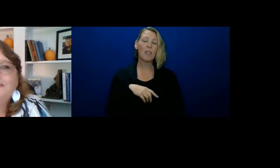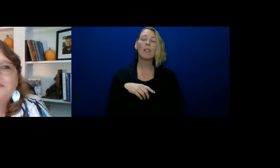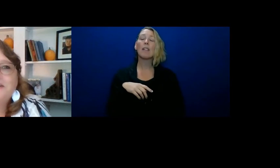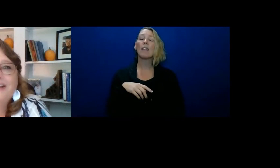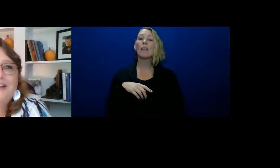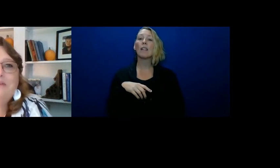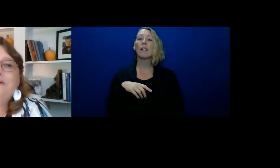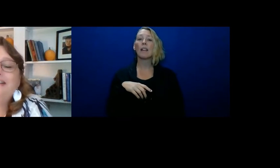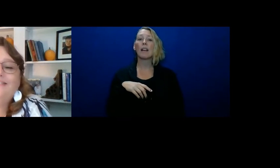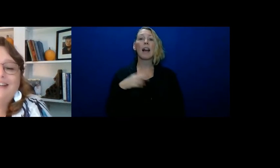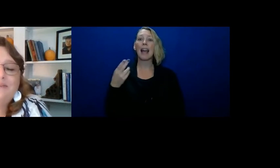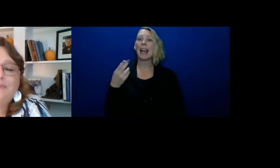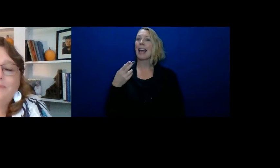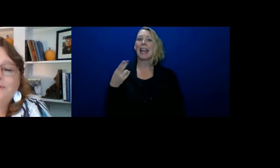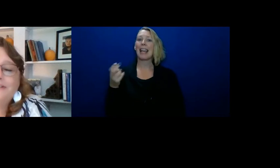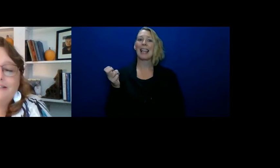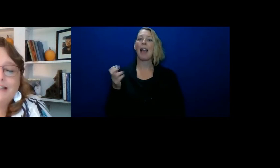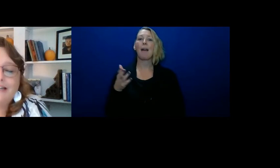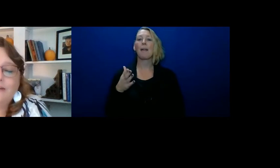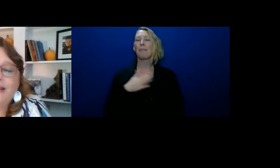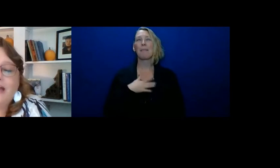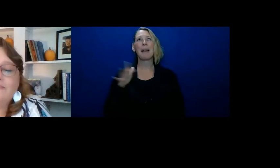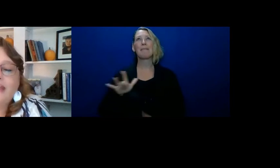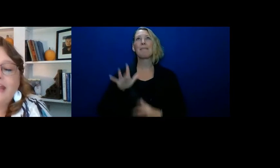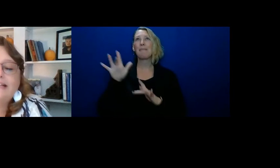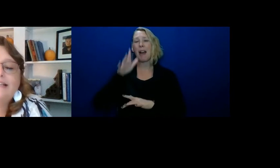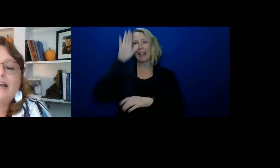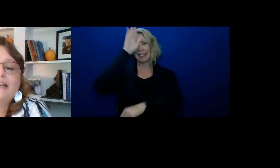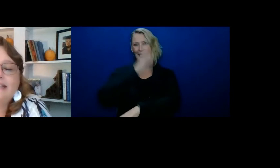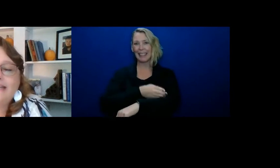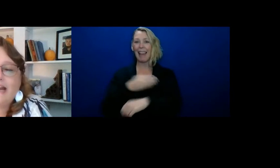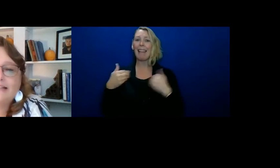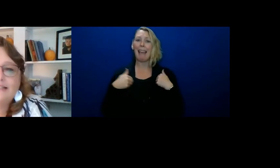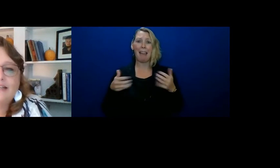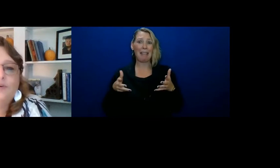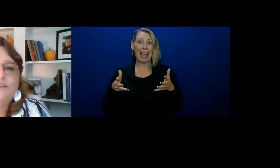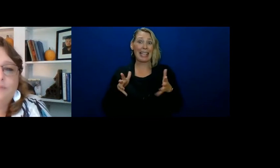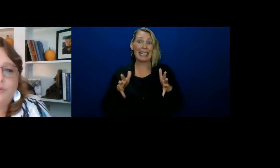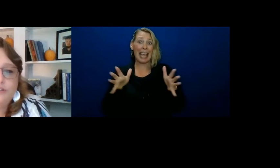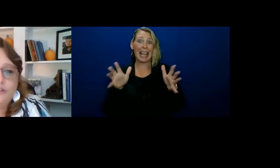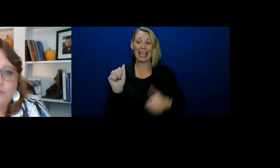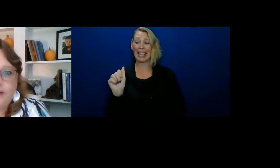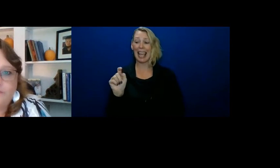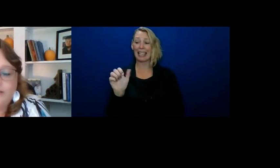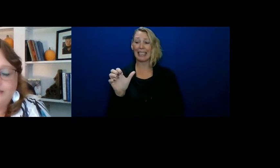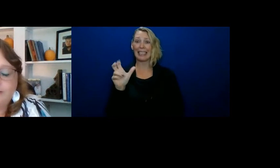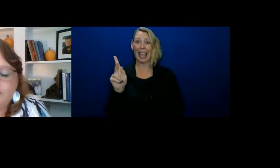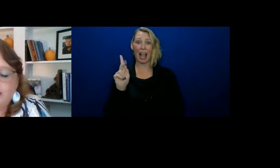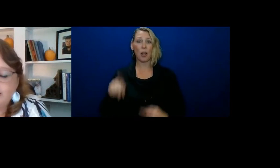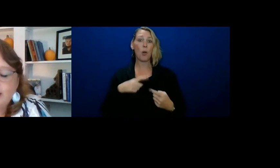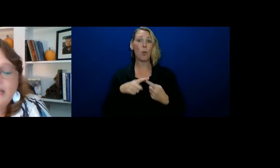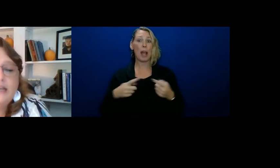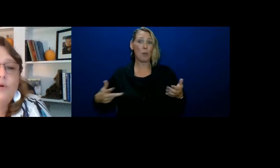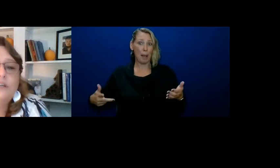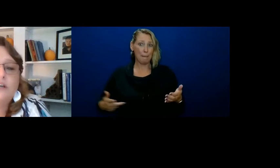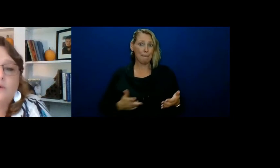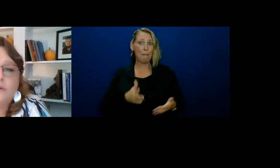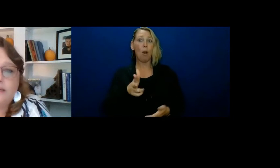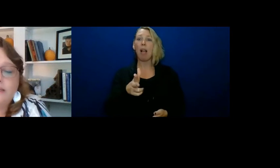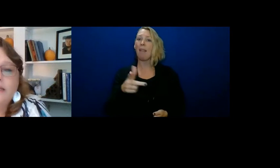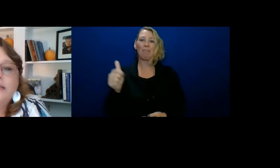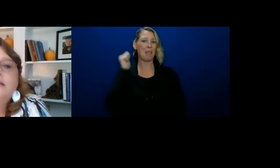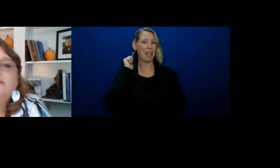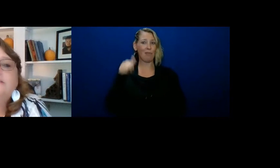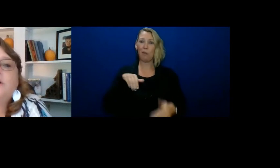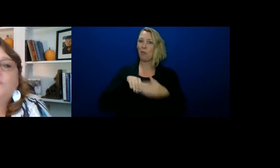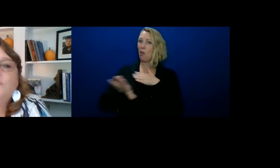We, he wouldn't even, my poor little son, he would have anxiety attacks if we even pulled in the driveway to the place. He wouldn't go